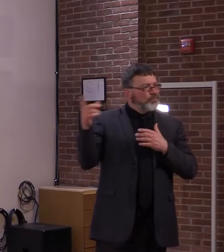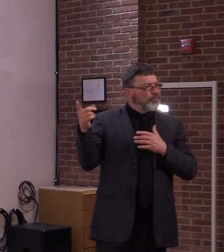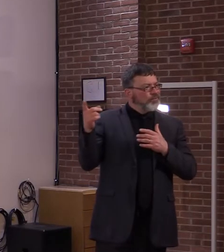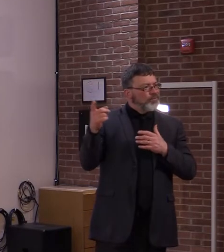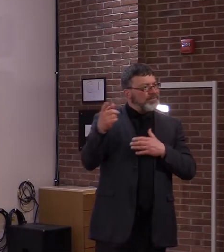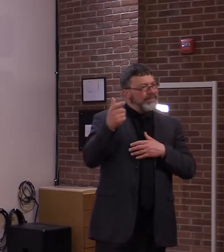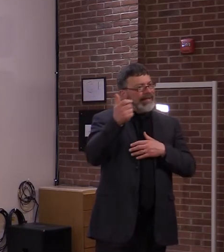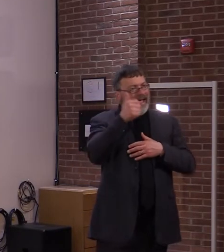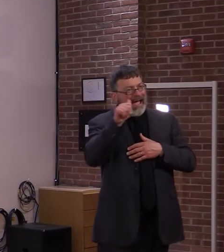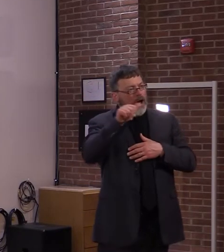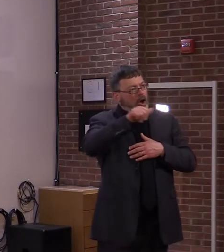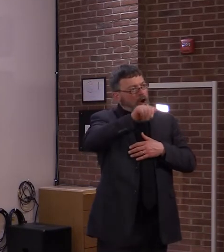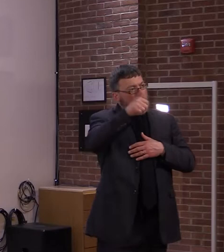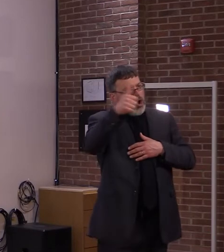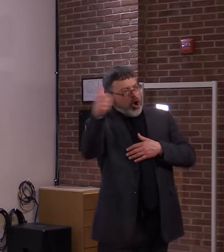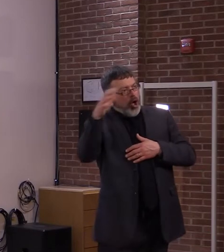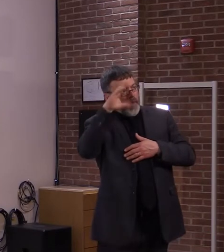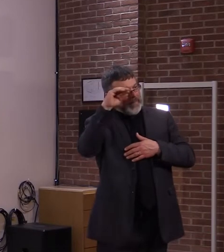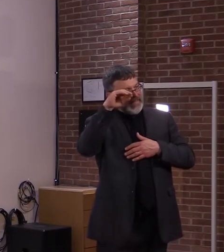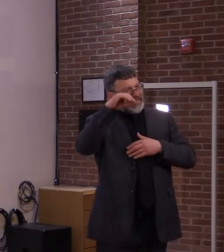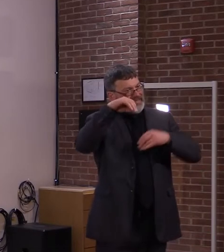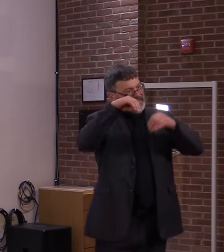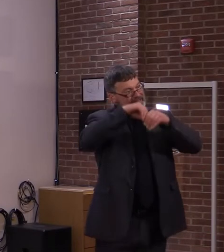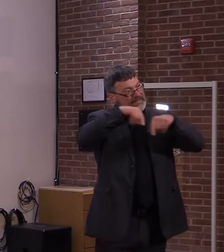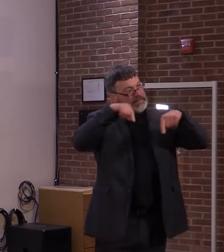that expressed this concern and did that play a role?